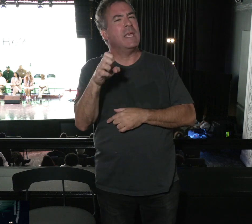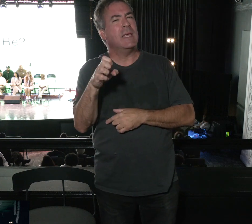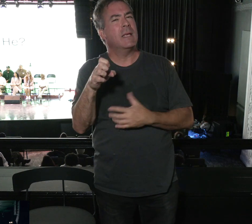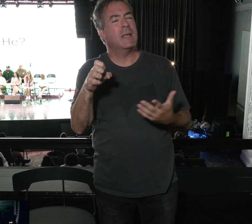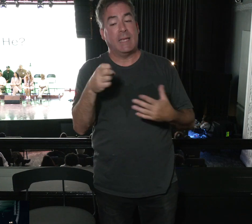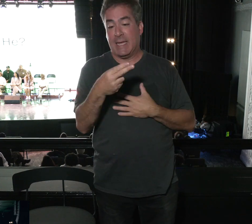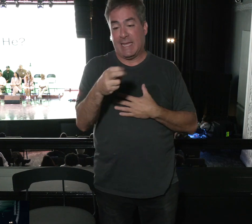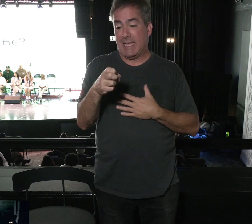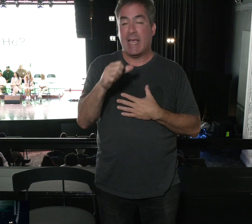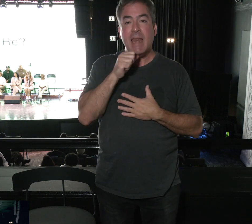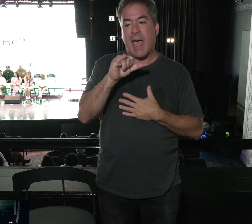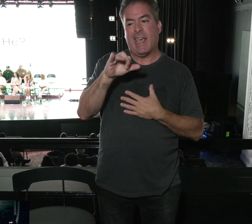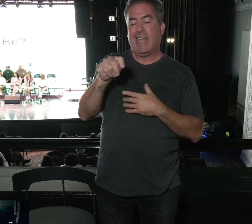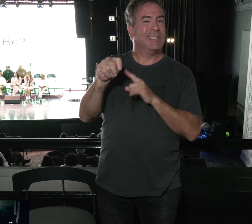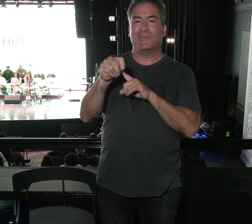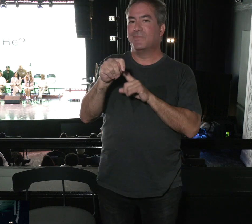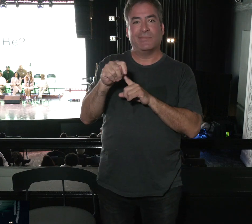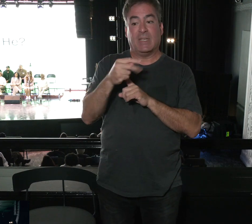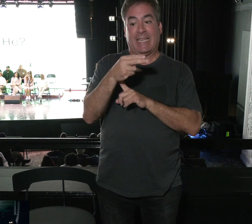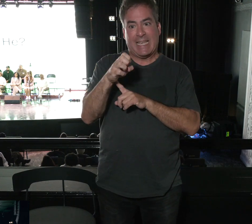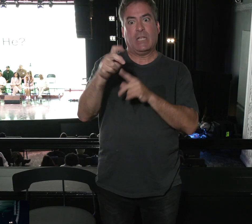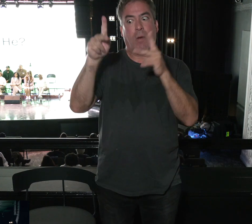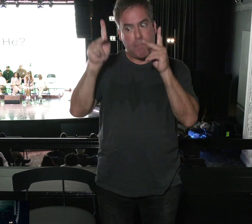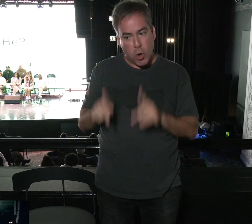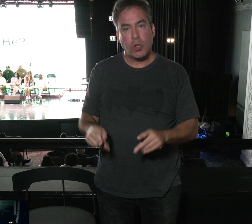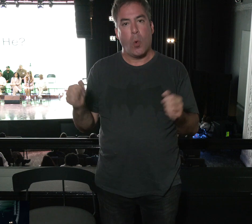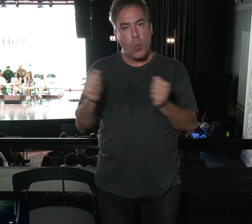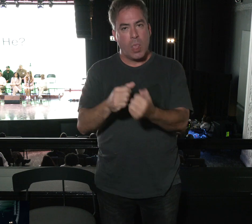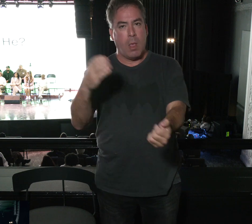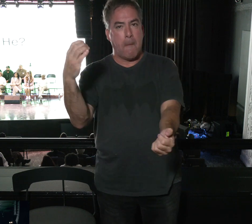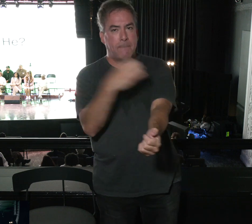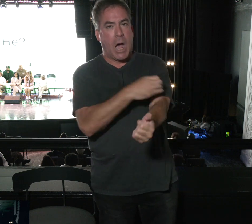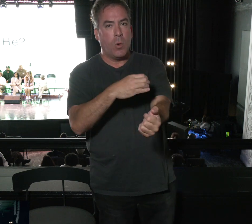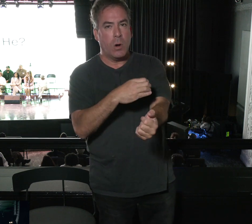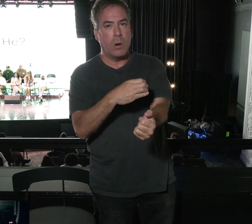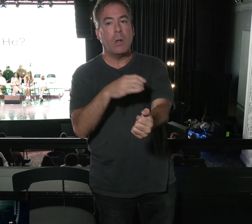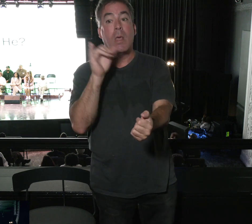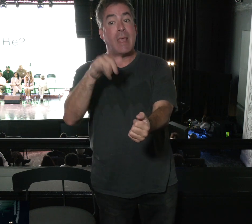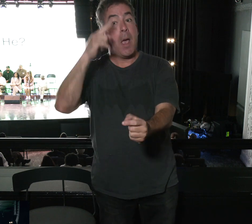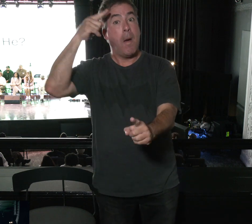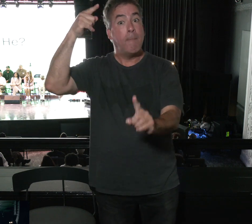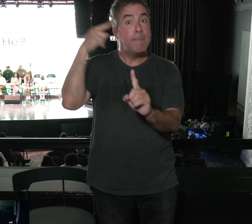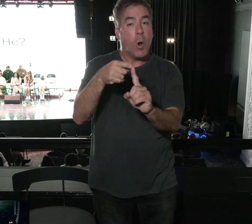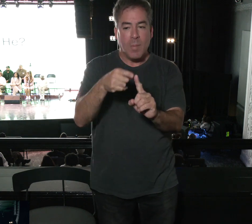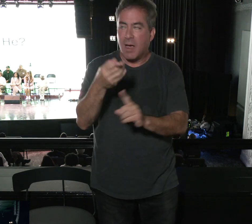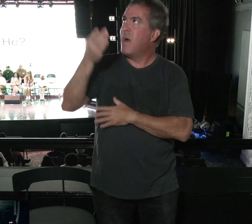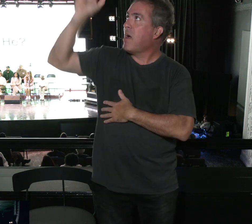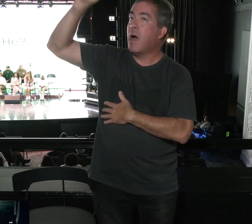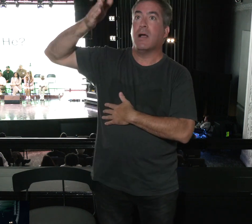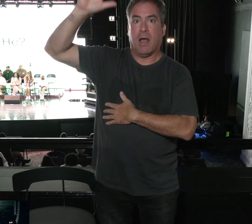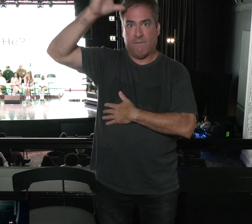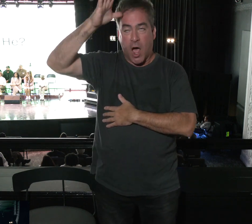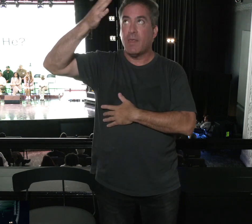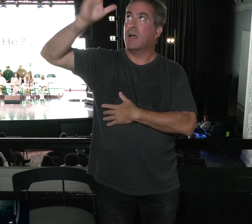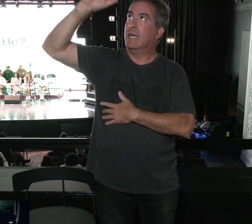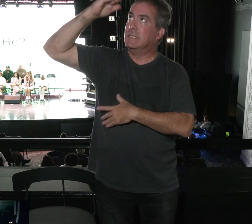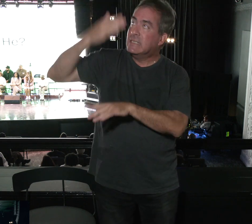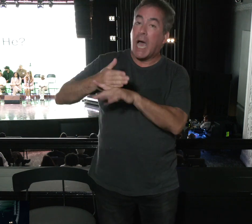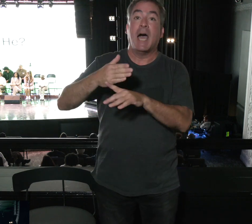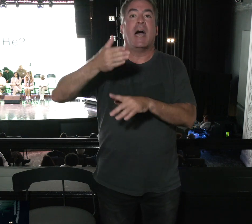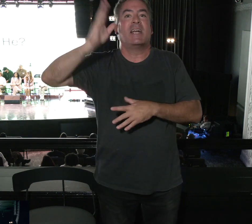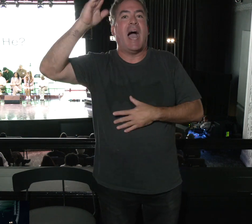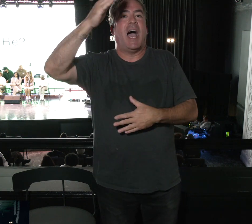He is not an it. He is a person with power and a purpose. He is God. God the Father, God the Son,